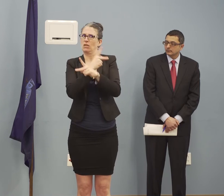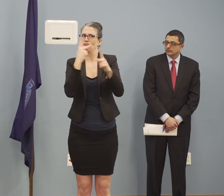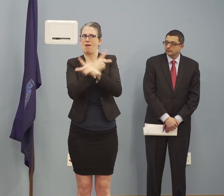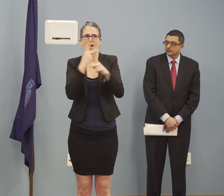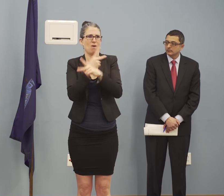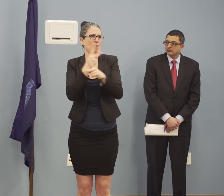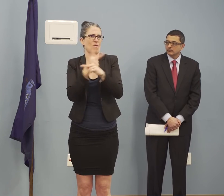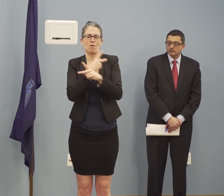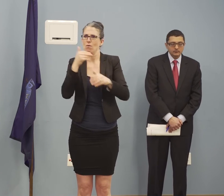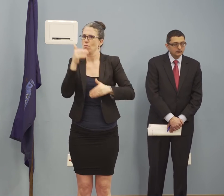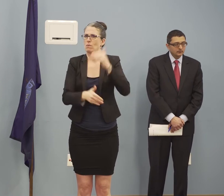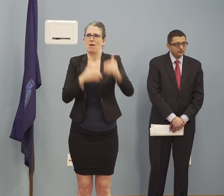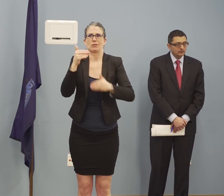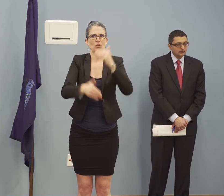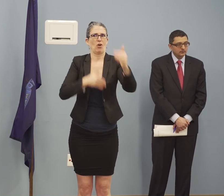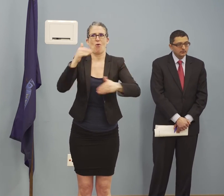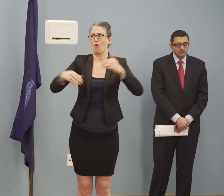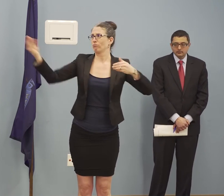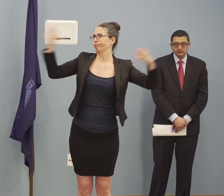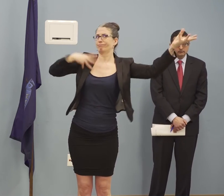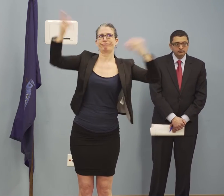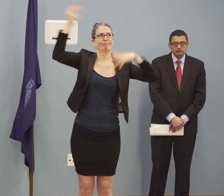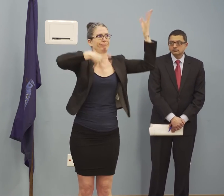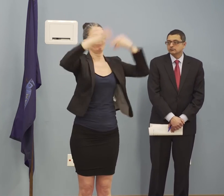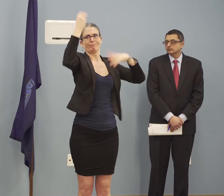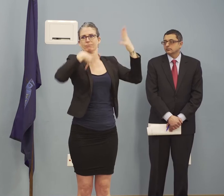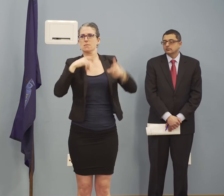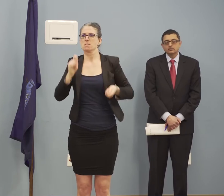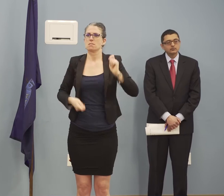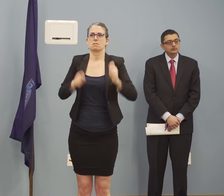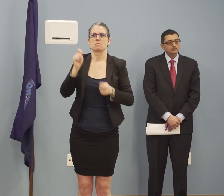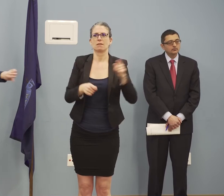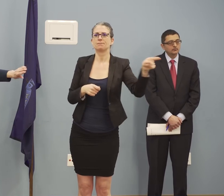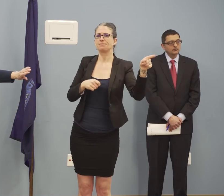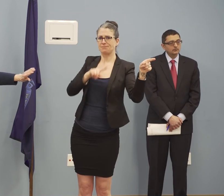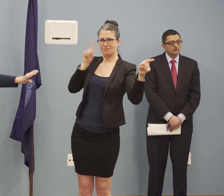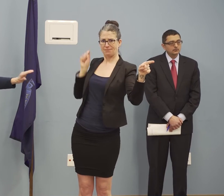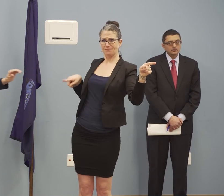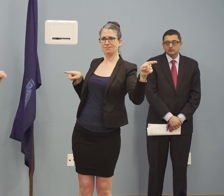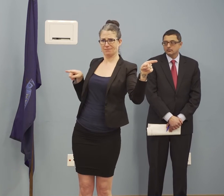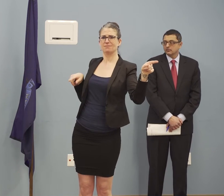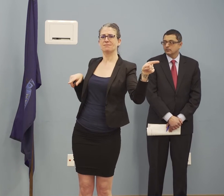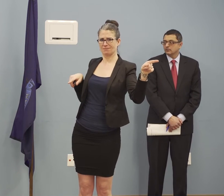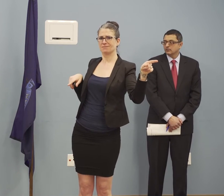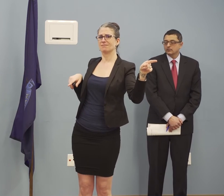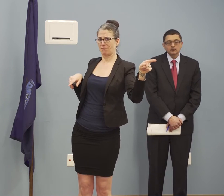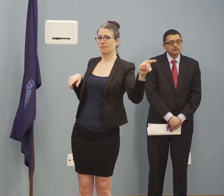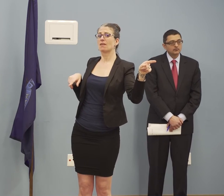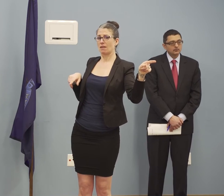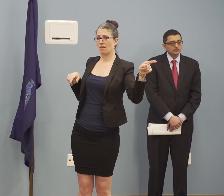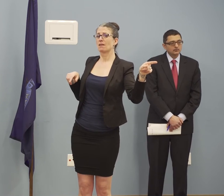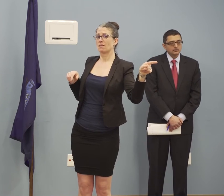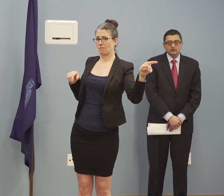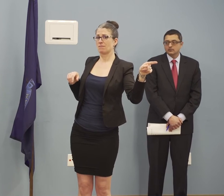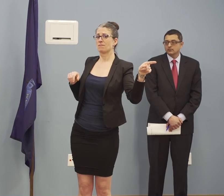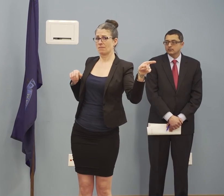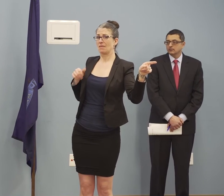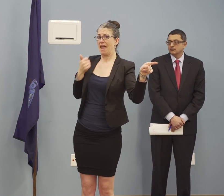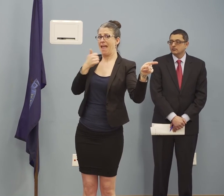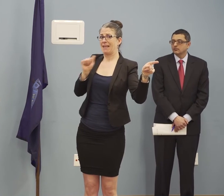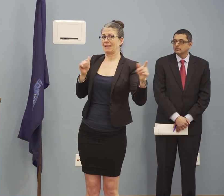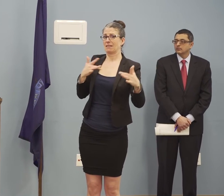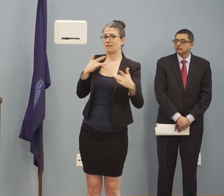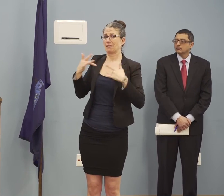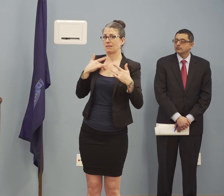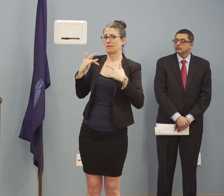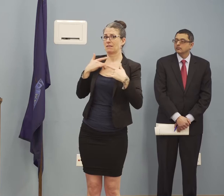on where the puck is, but where the puck will be going. Yes? Was there any consideration to maybe a stay-in-place order? No. And to